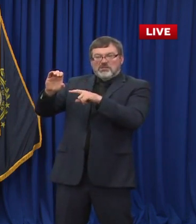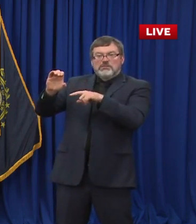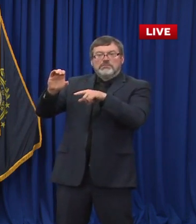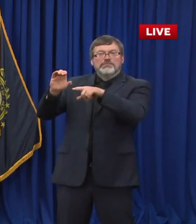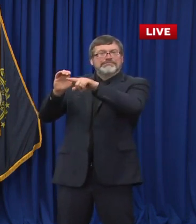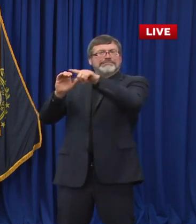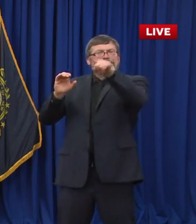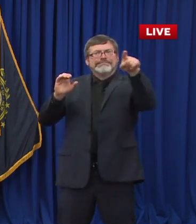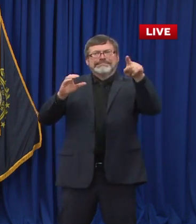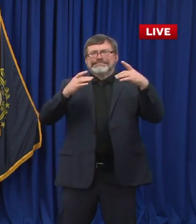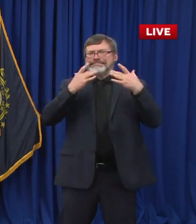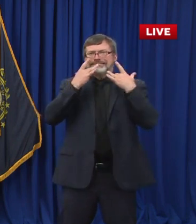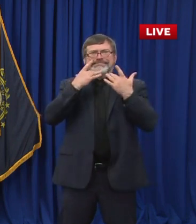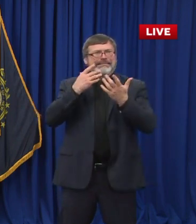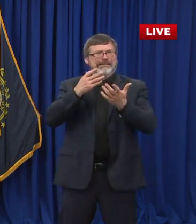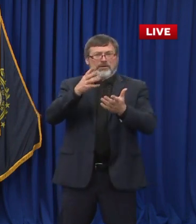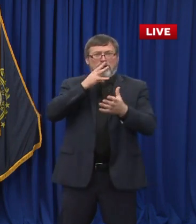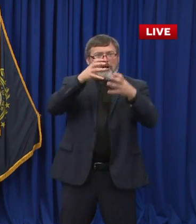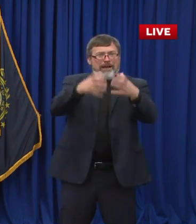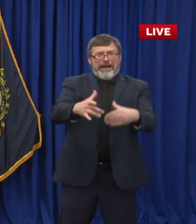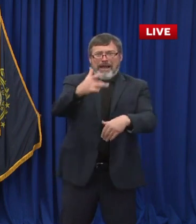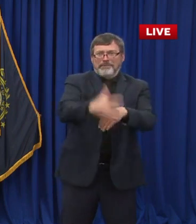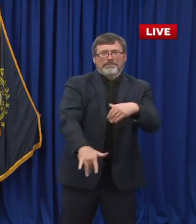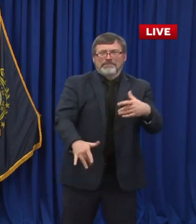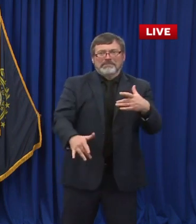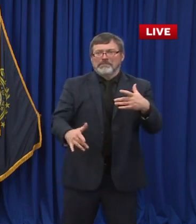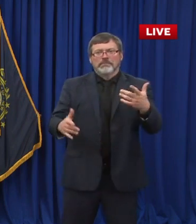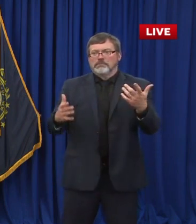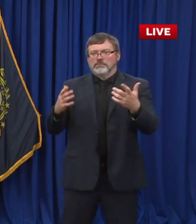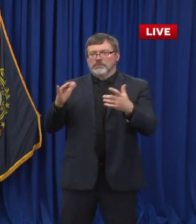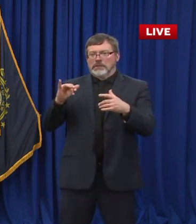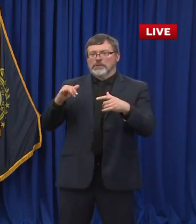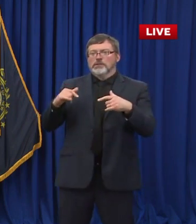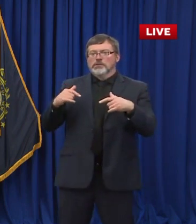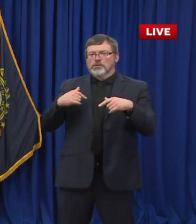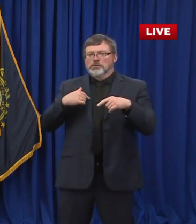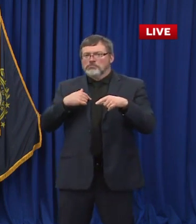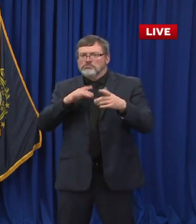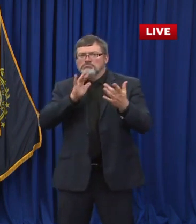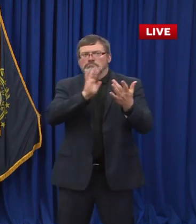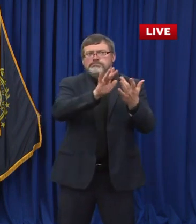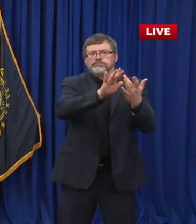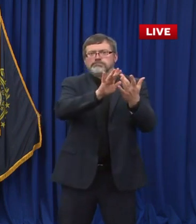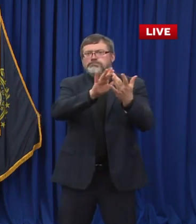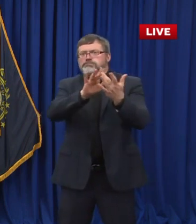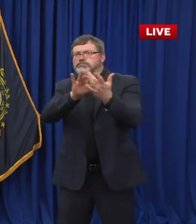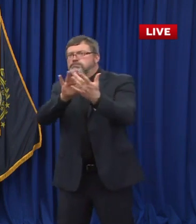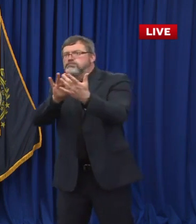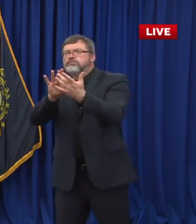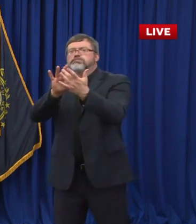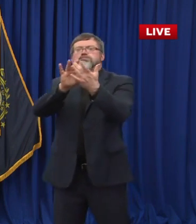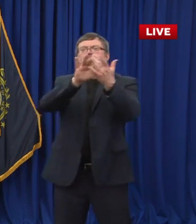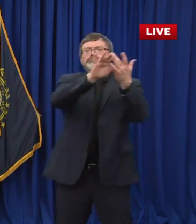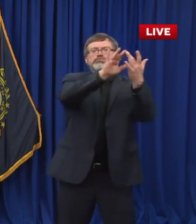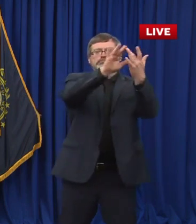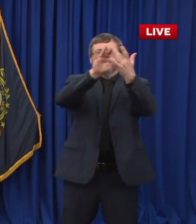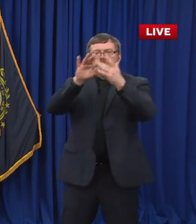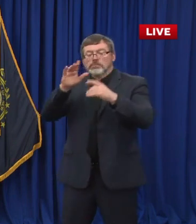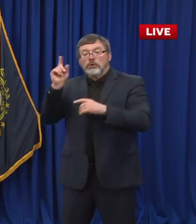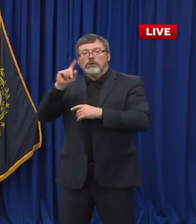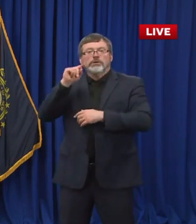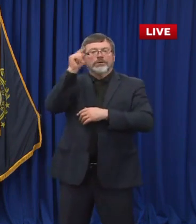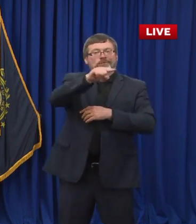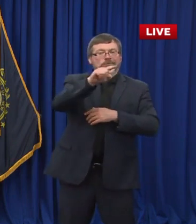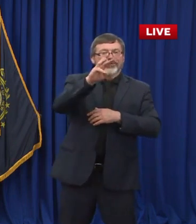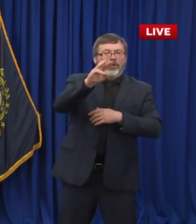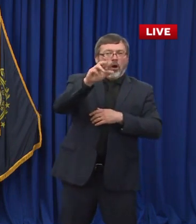citizens. It's I was out a lot this past week talking to businesses and homeowners. I was up in Warren the town small town of Warren beautiful town